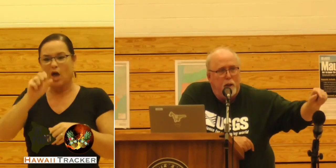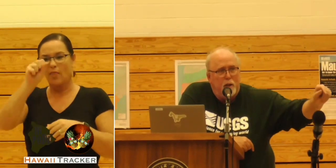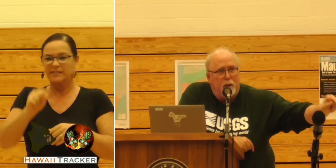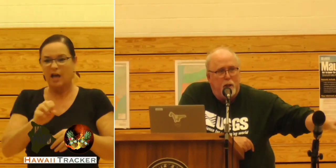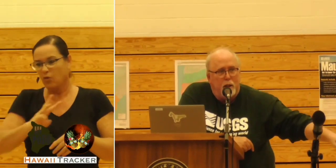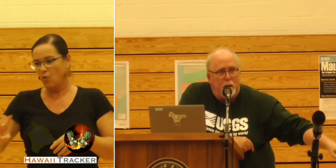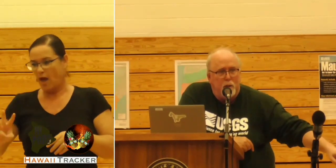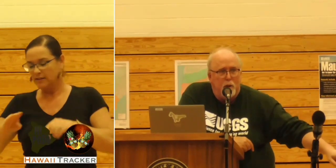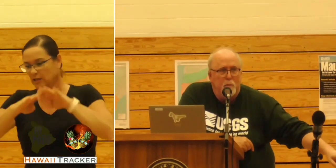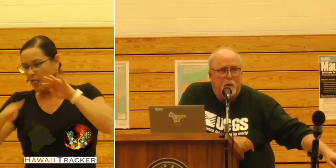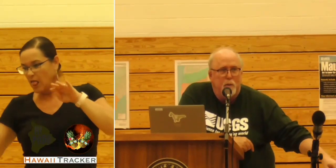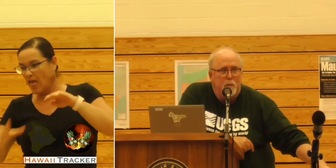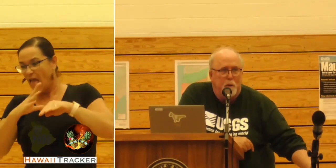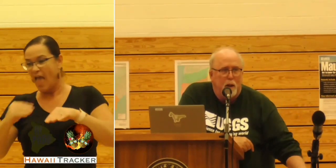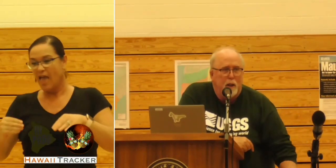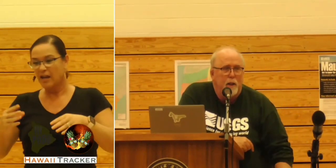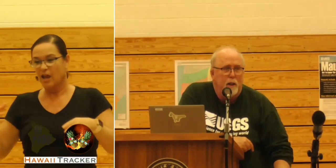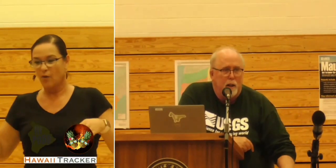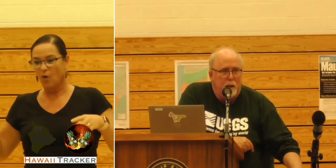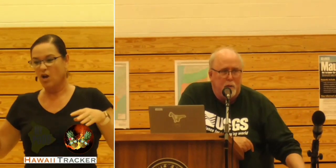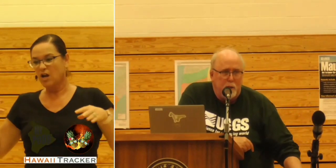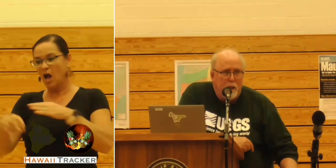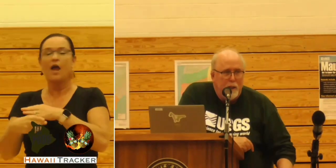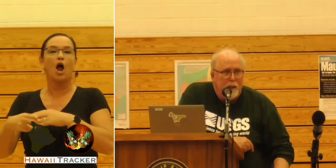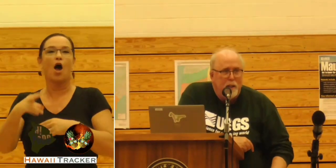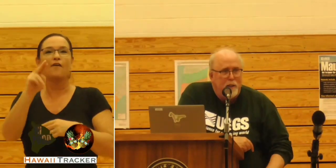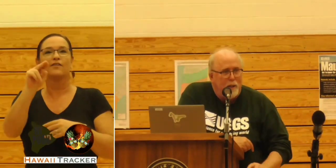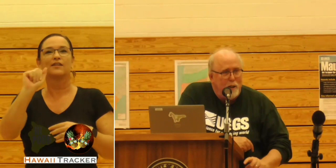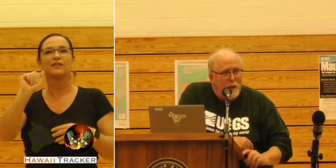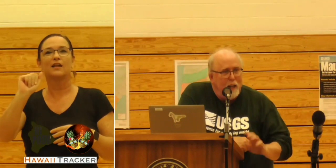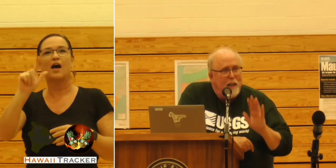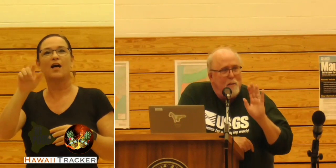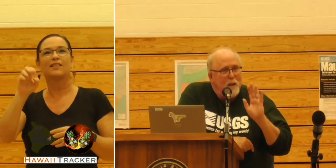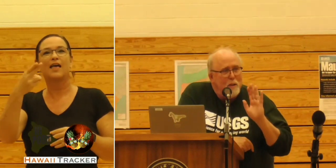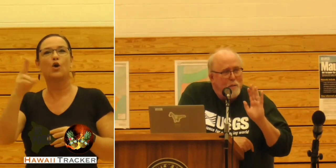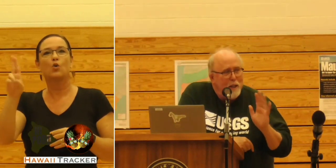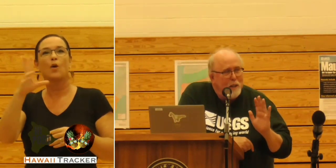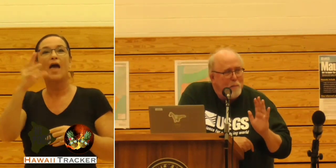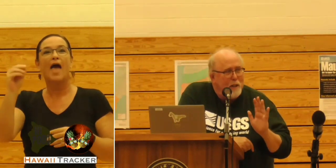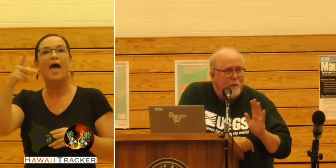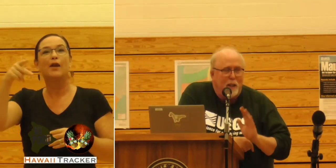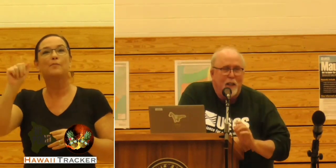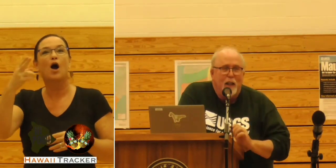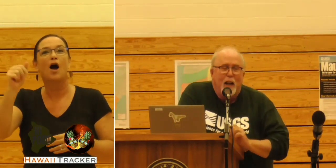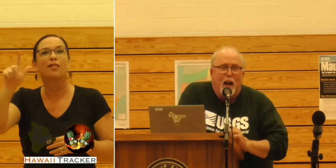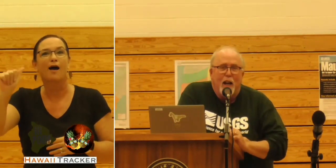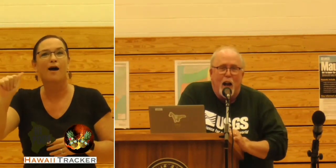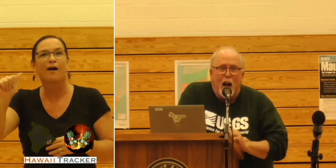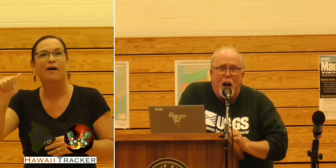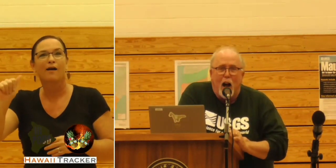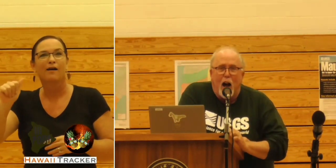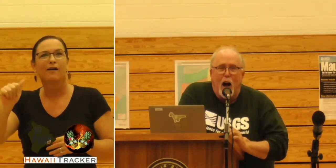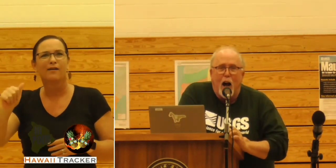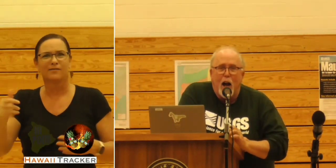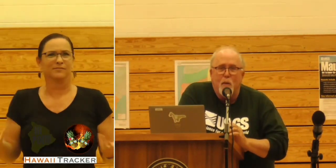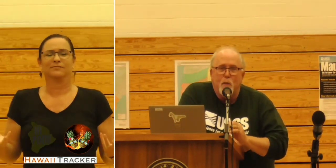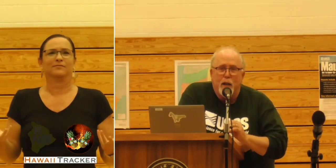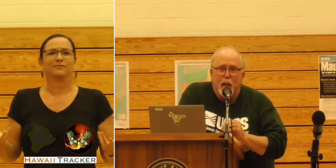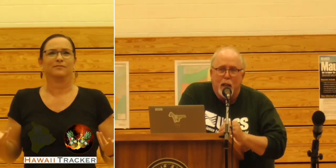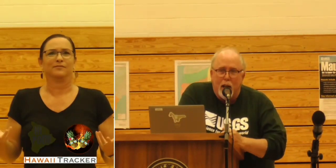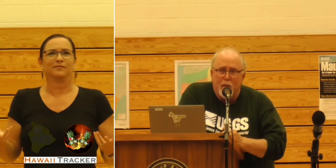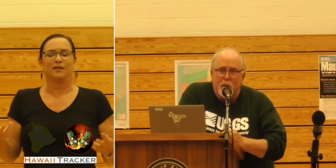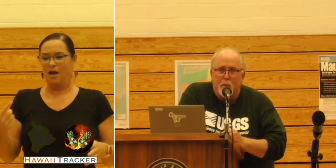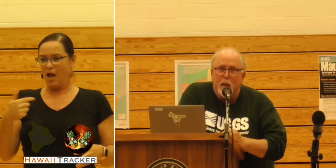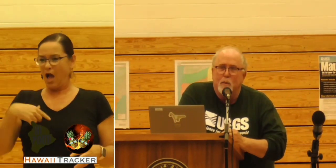rift zone, and it's going to cut the road between Pahala and Nahalipa. So that was really specific. And I